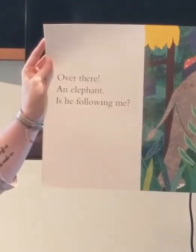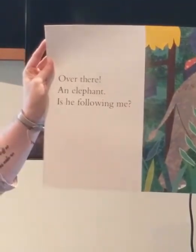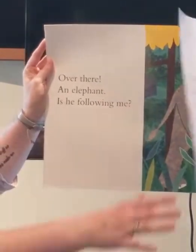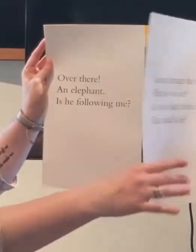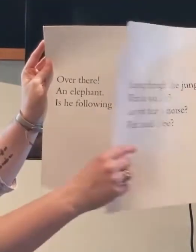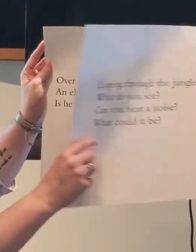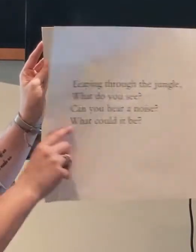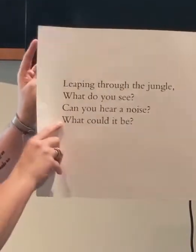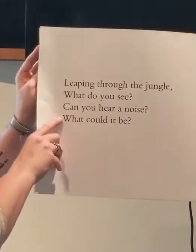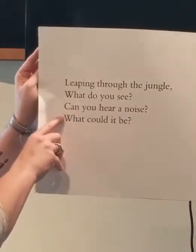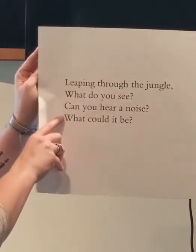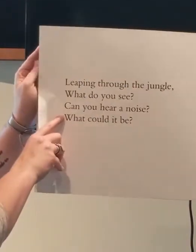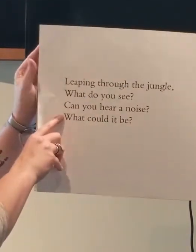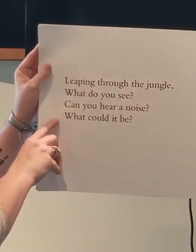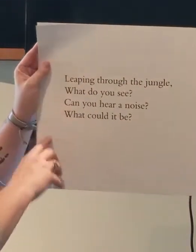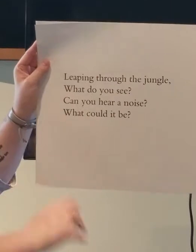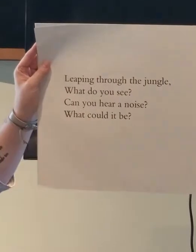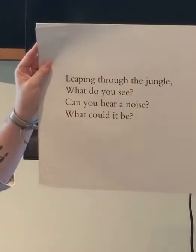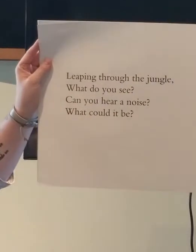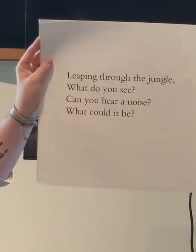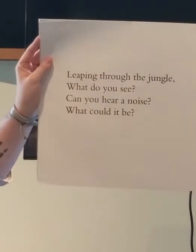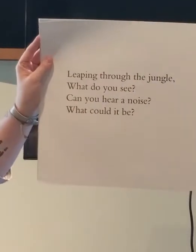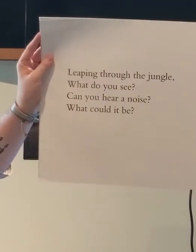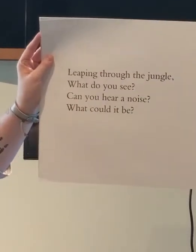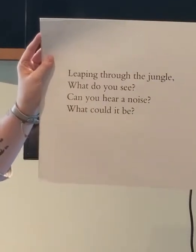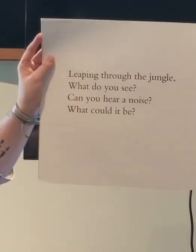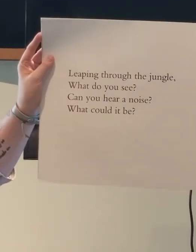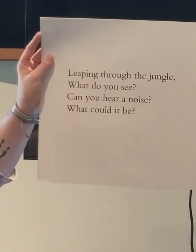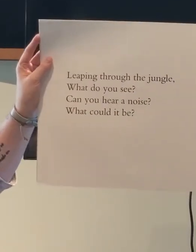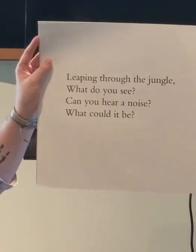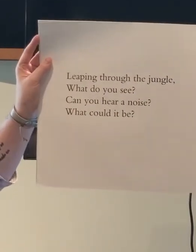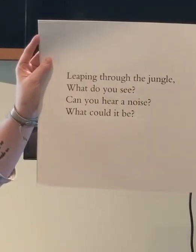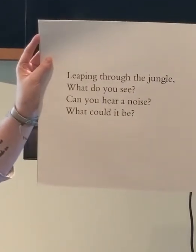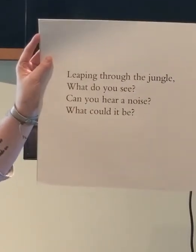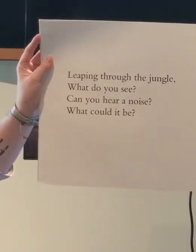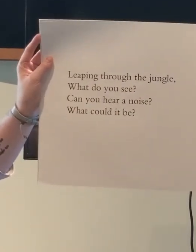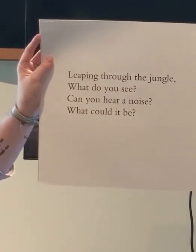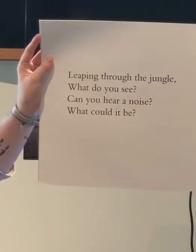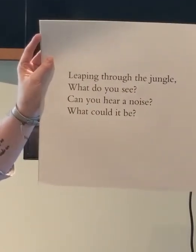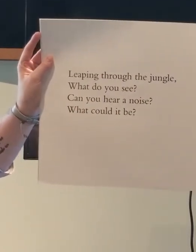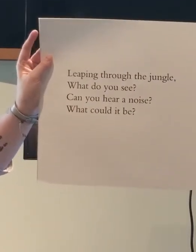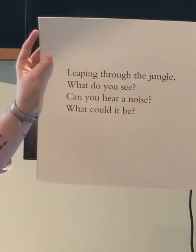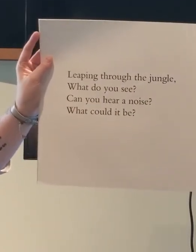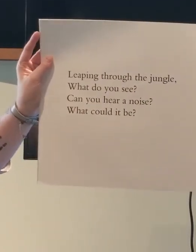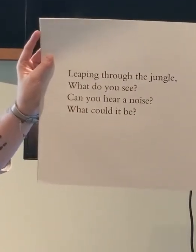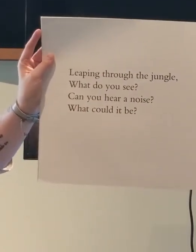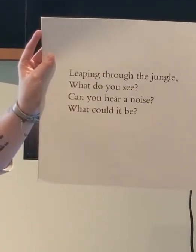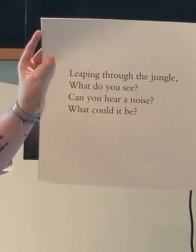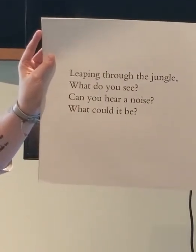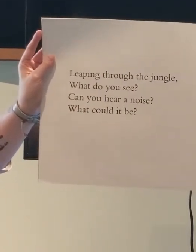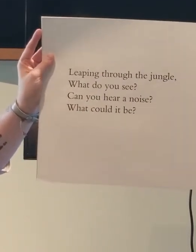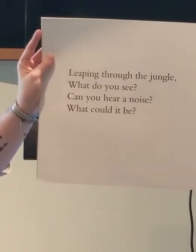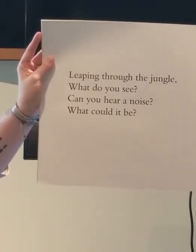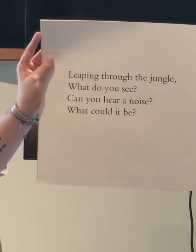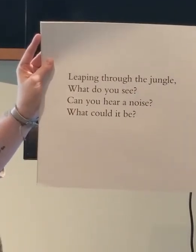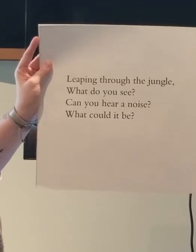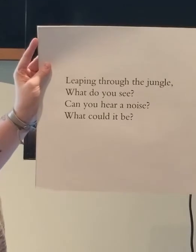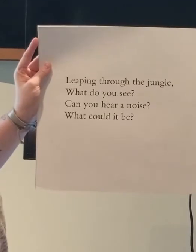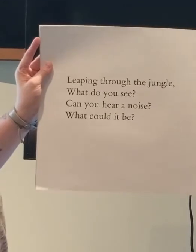Grrr. Grrr. Leaping through the jungle, what do you see? Can you hear a noise? What could it be?